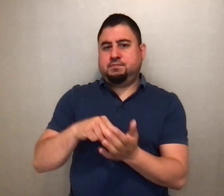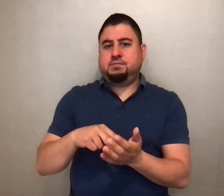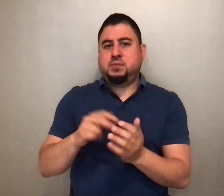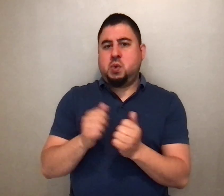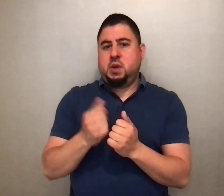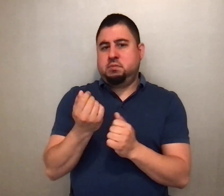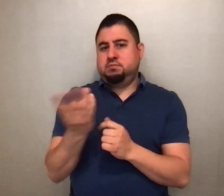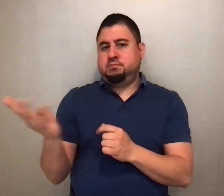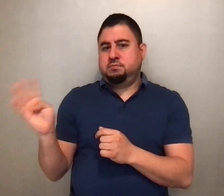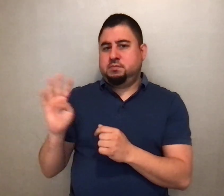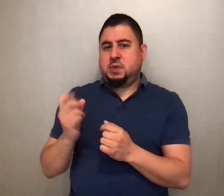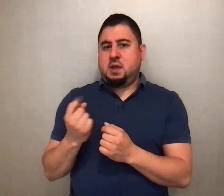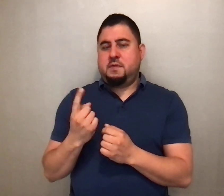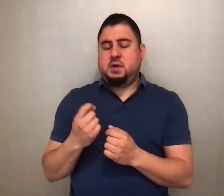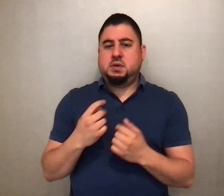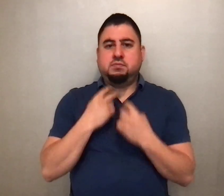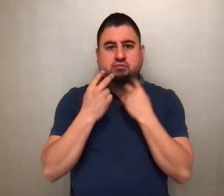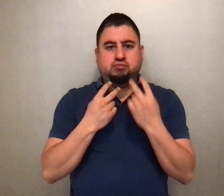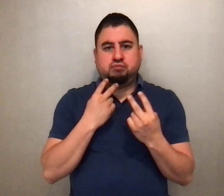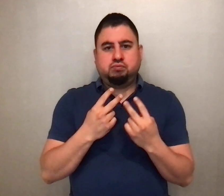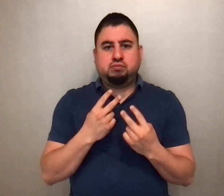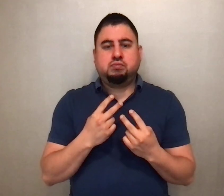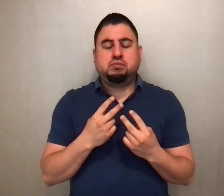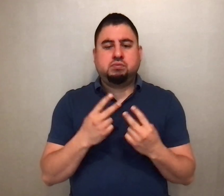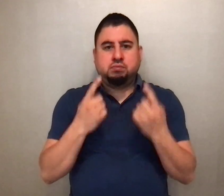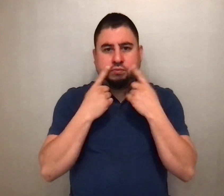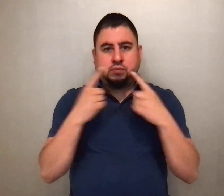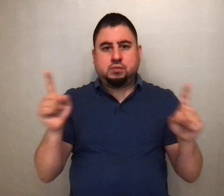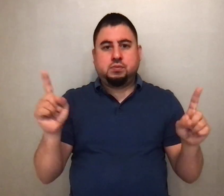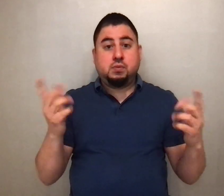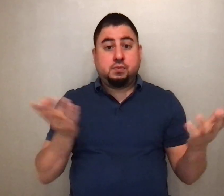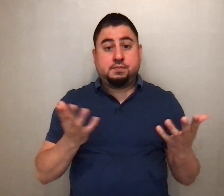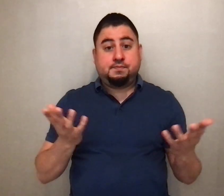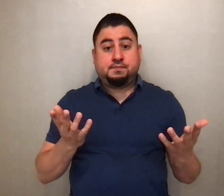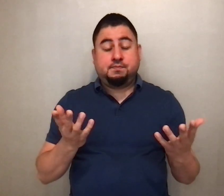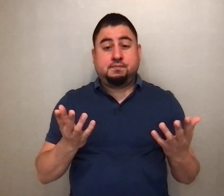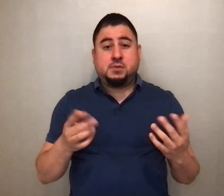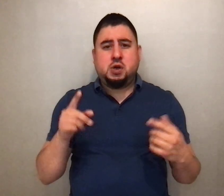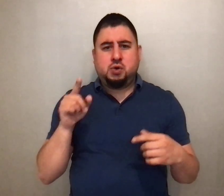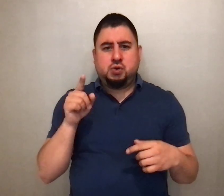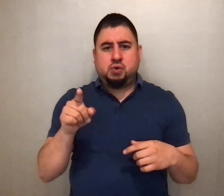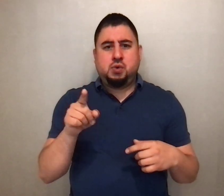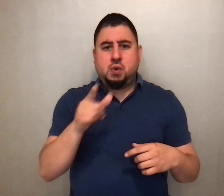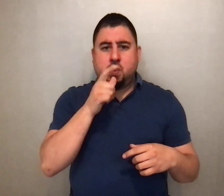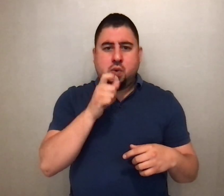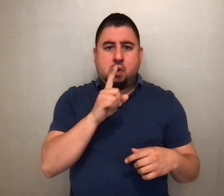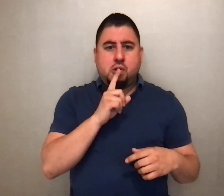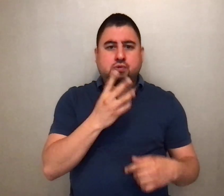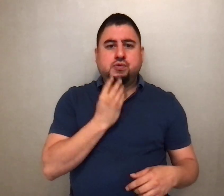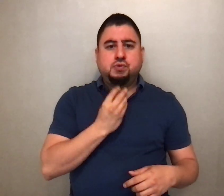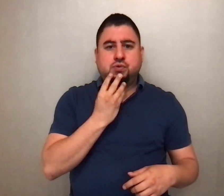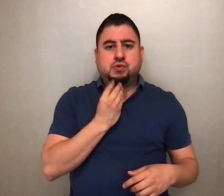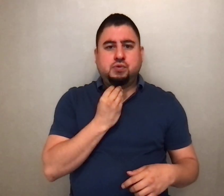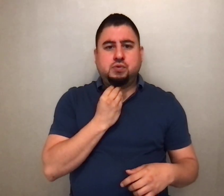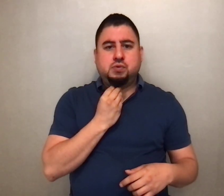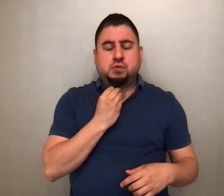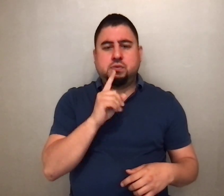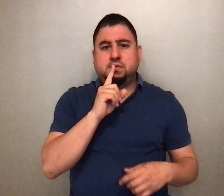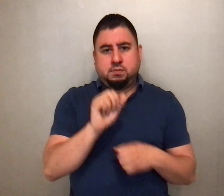raised his voice, and proclaimed, You who are Jews, indeed, all